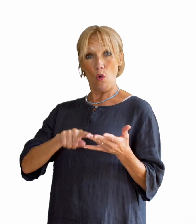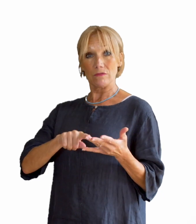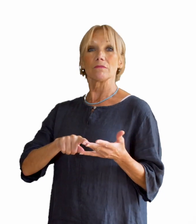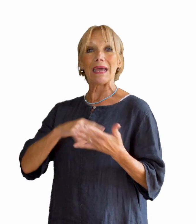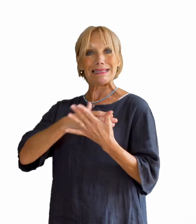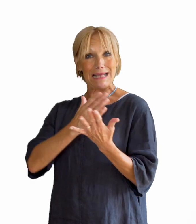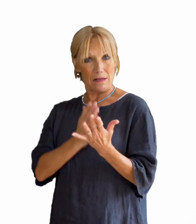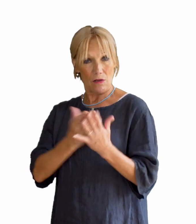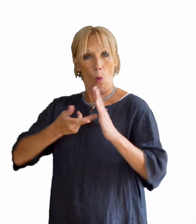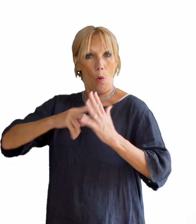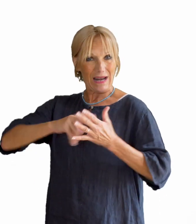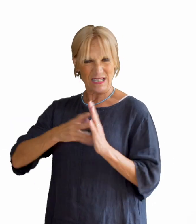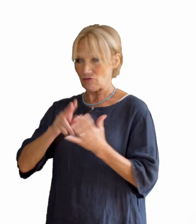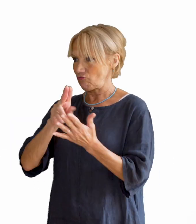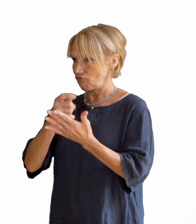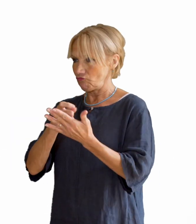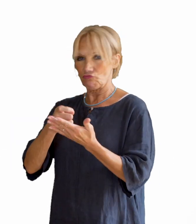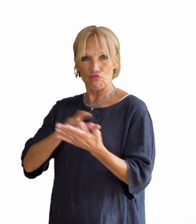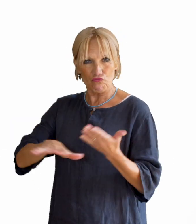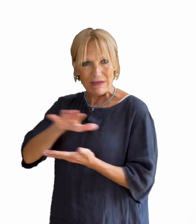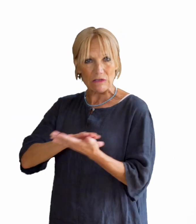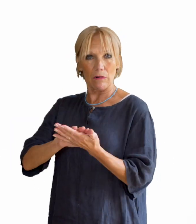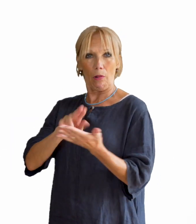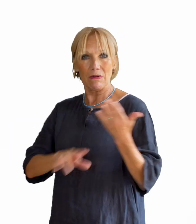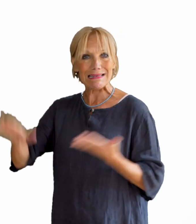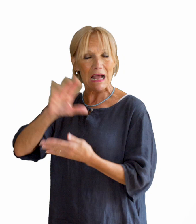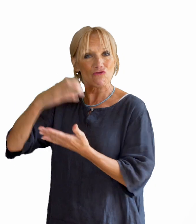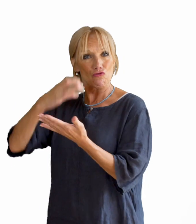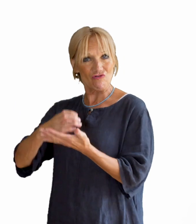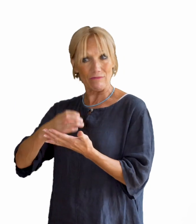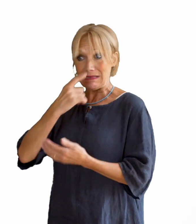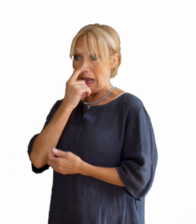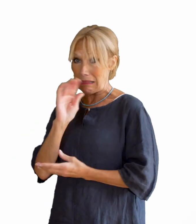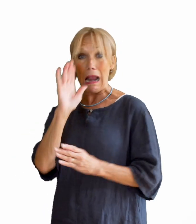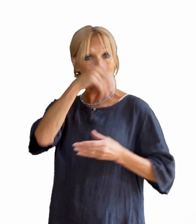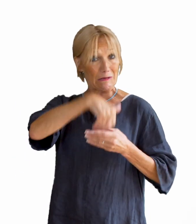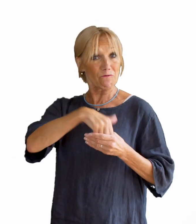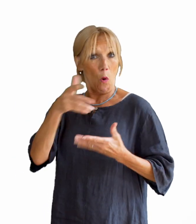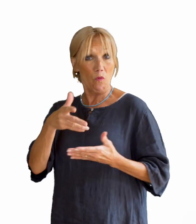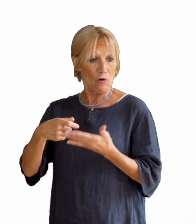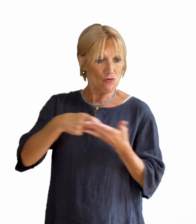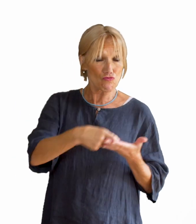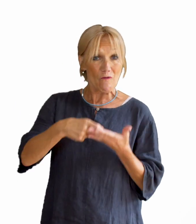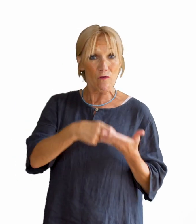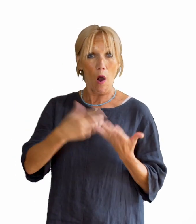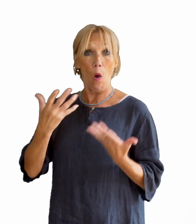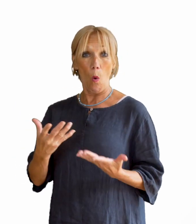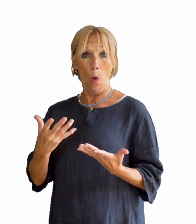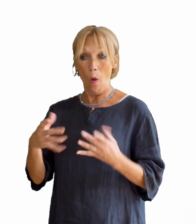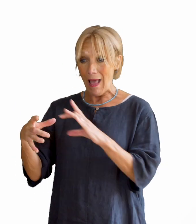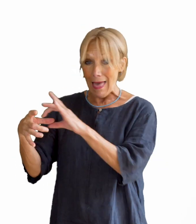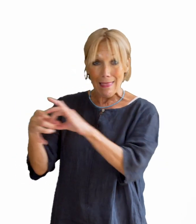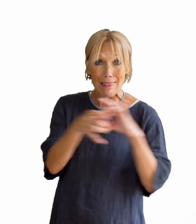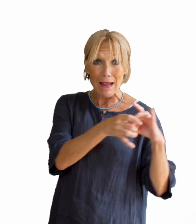such as regional or national charities, can also have a role to play, whether acting as referrers themselves or helping forge links between